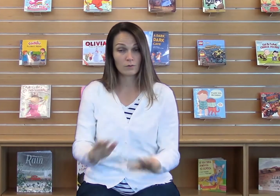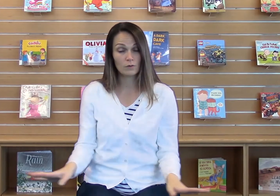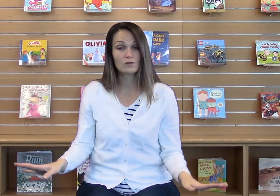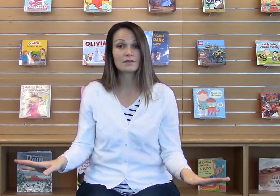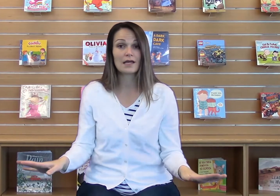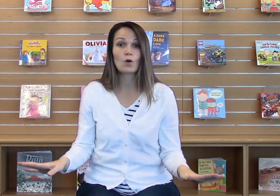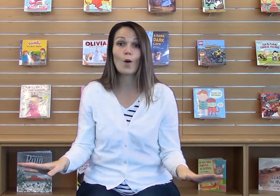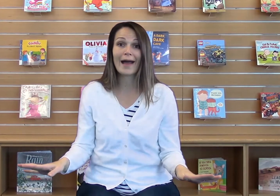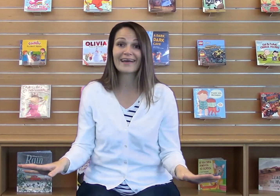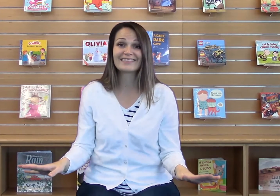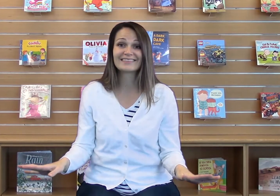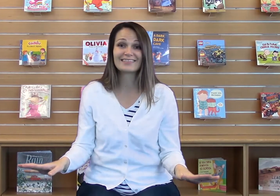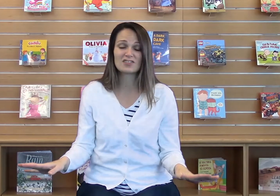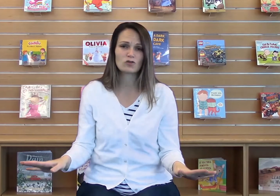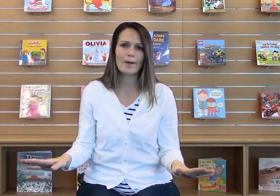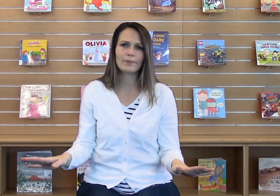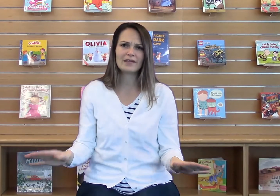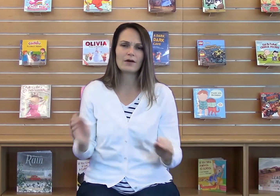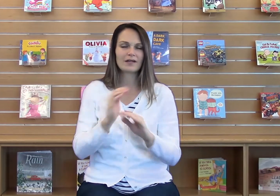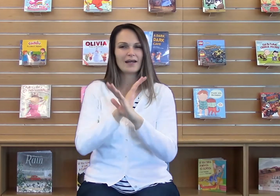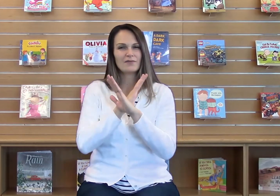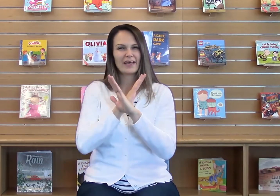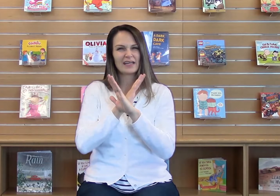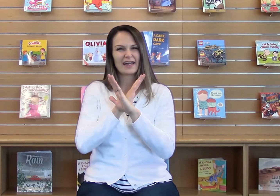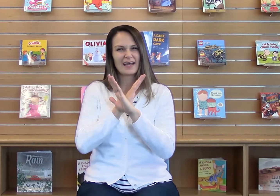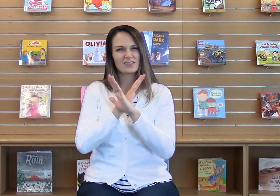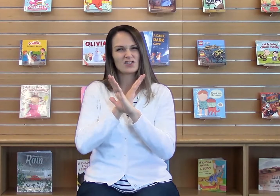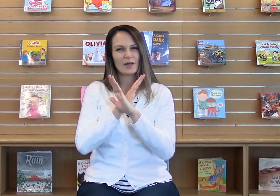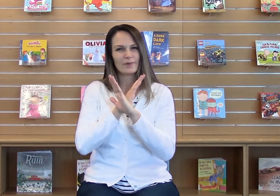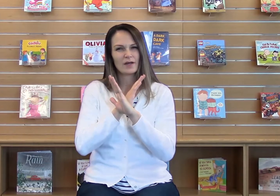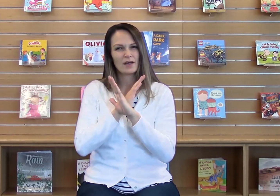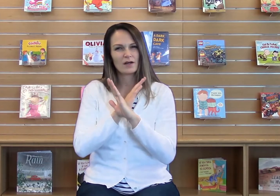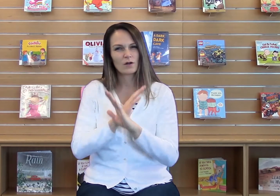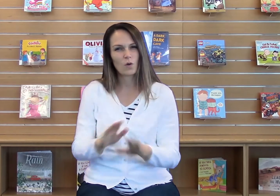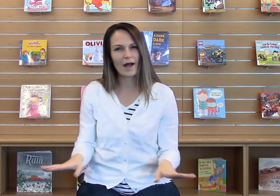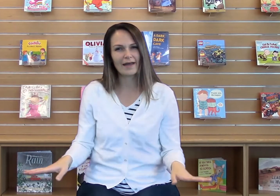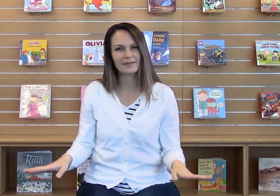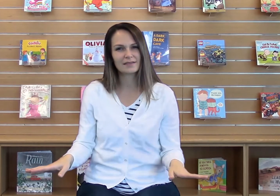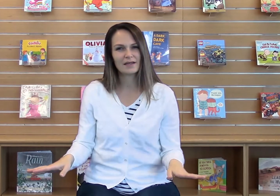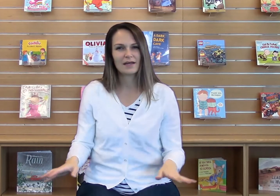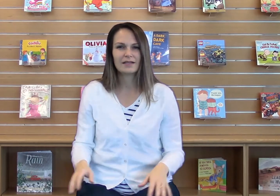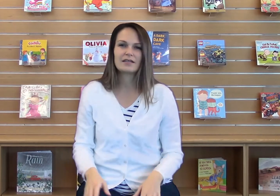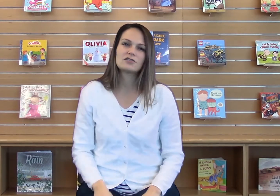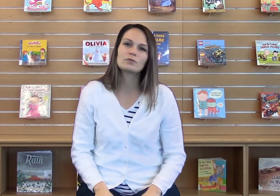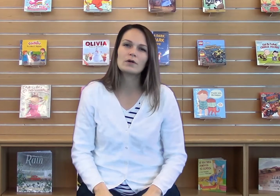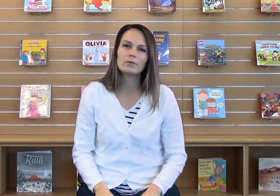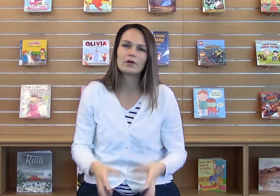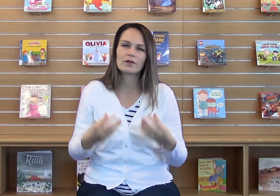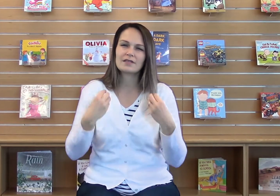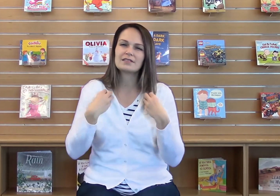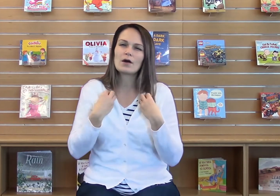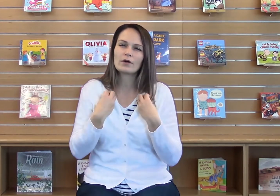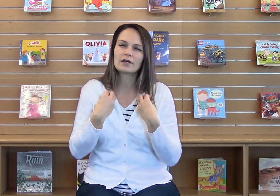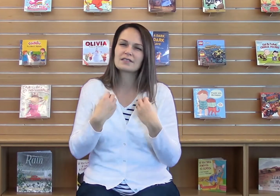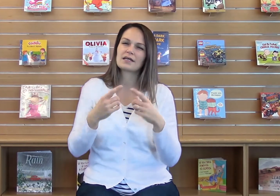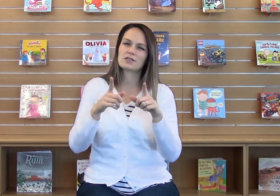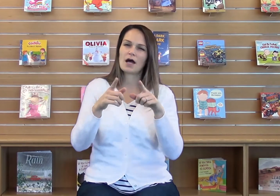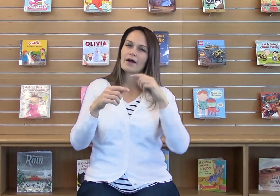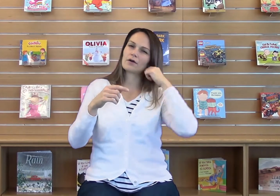say quiet. Just drop them down kind of like an X shape. Quiet. And then do you remember, this is how we're going to say tired,